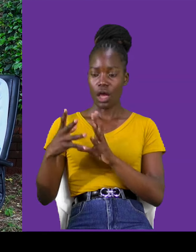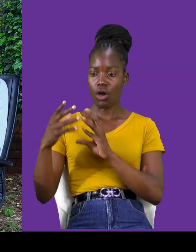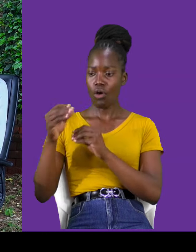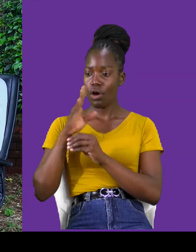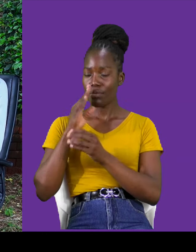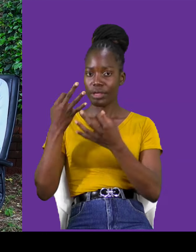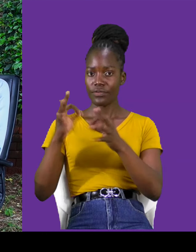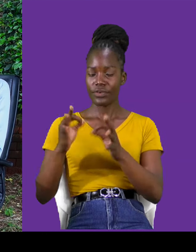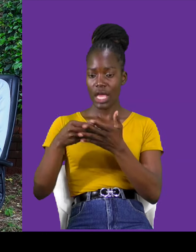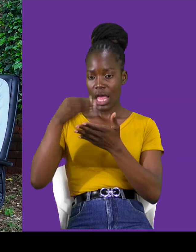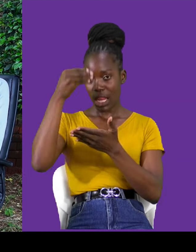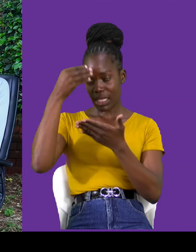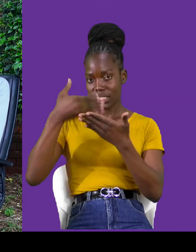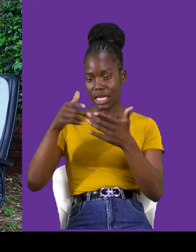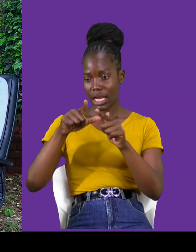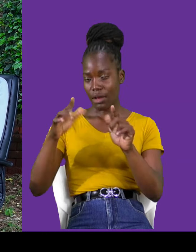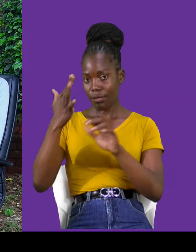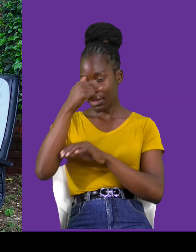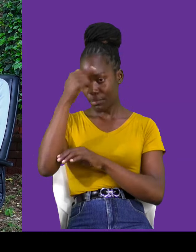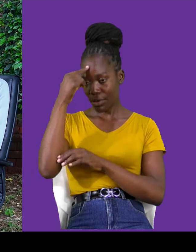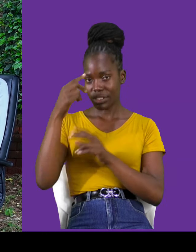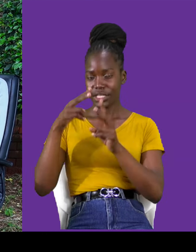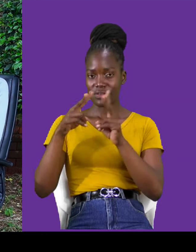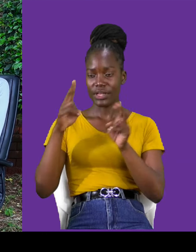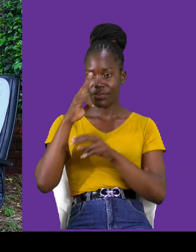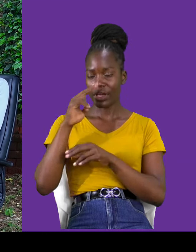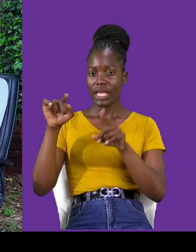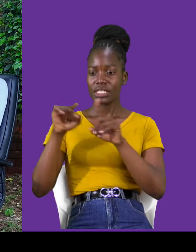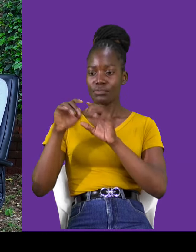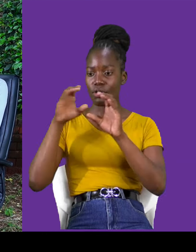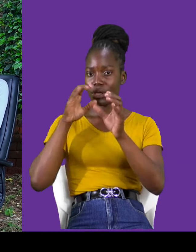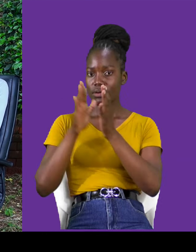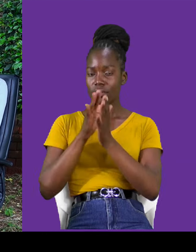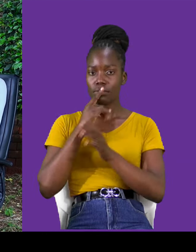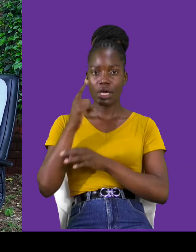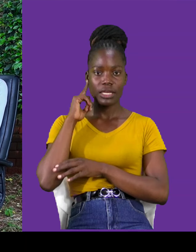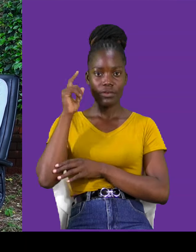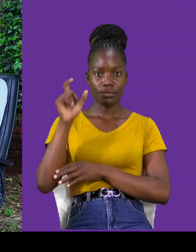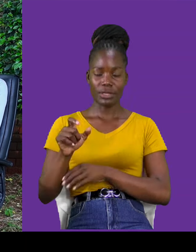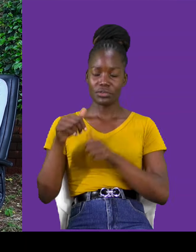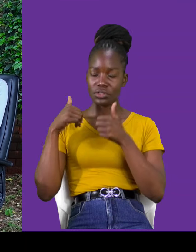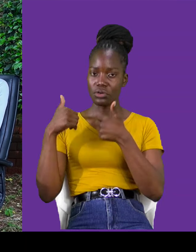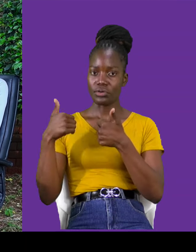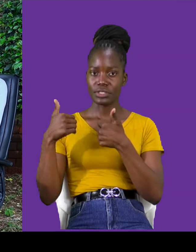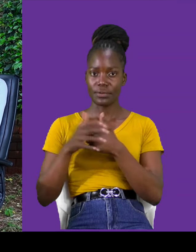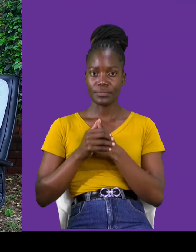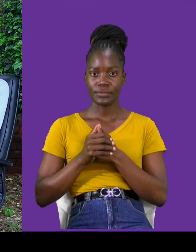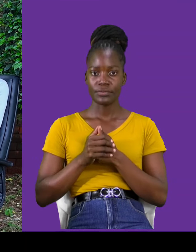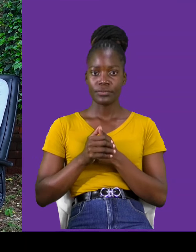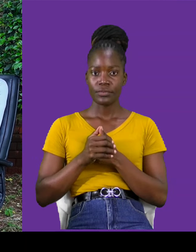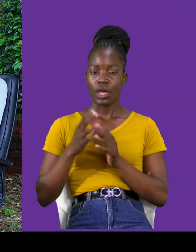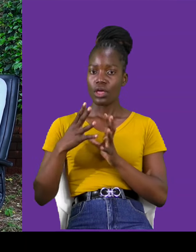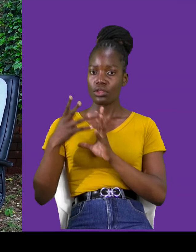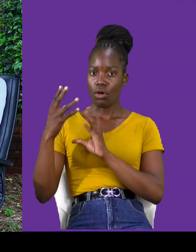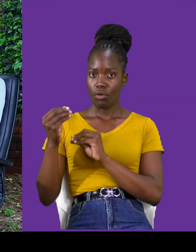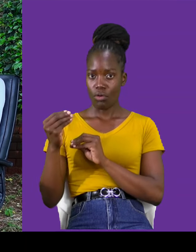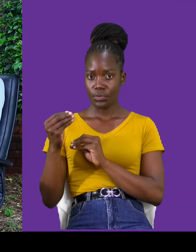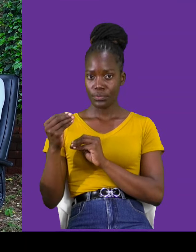learn sign language, because it's very fun, and communicating with a deaf person is awesome, so go there, and you know, pursue your